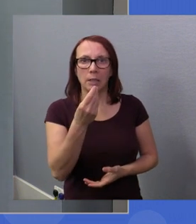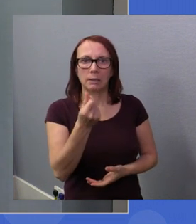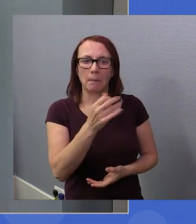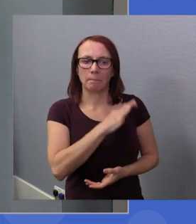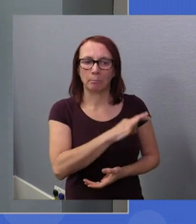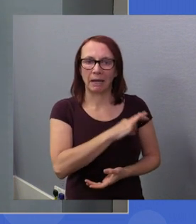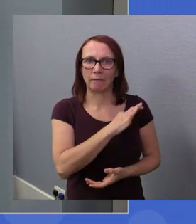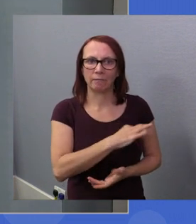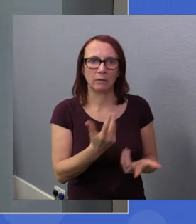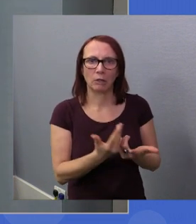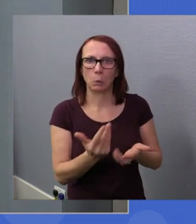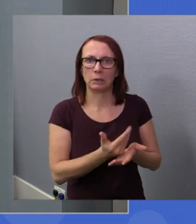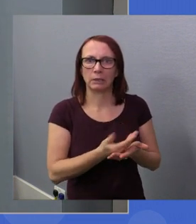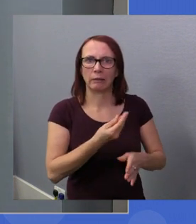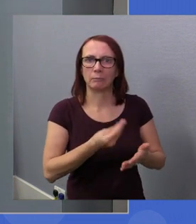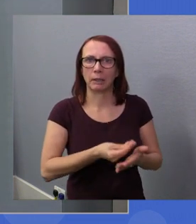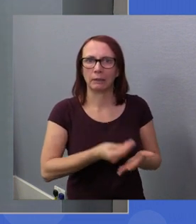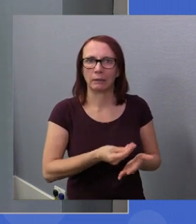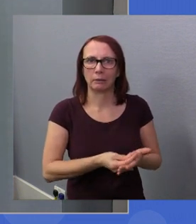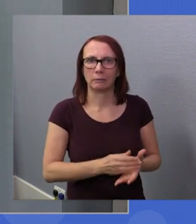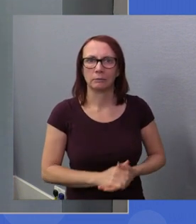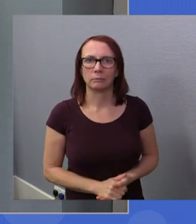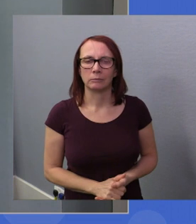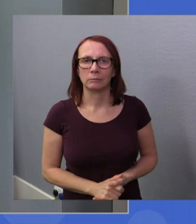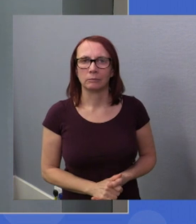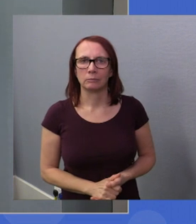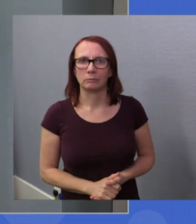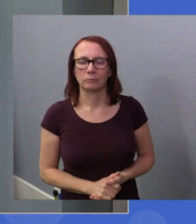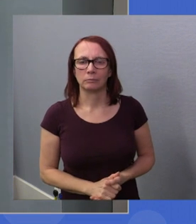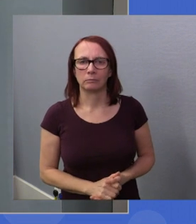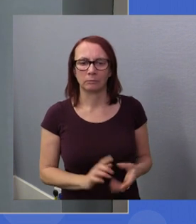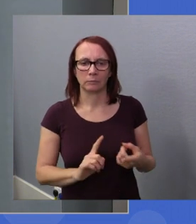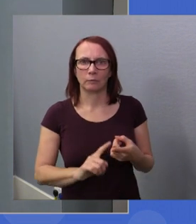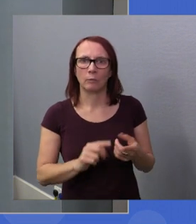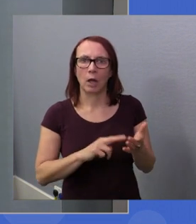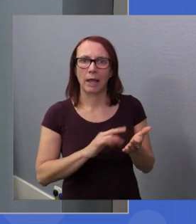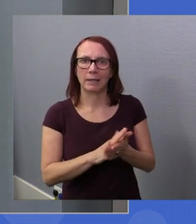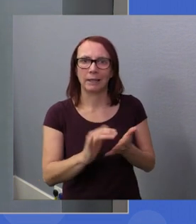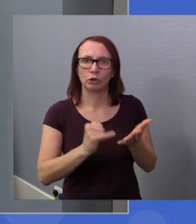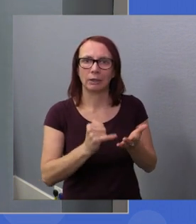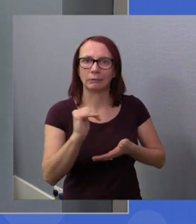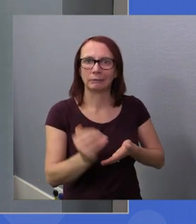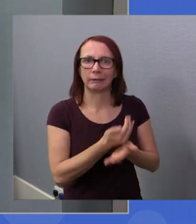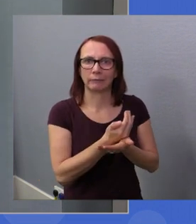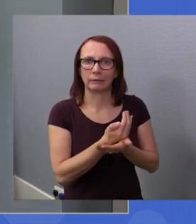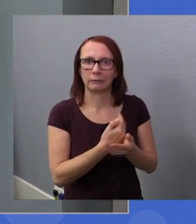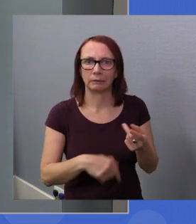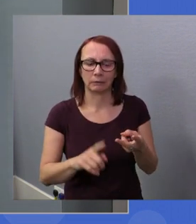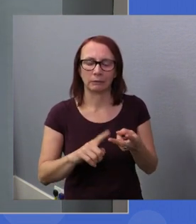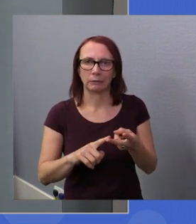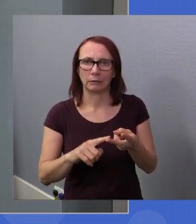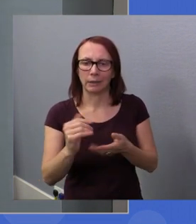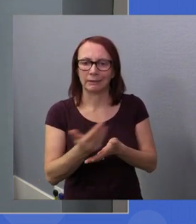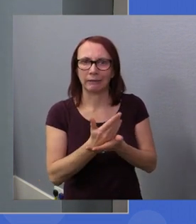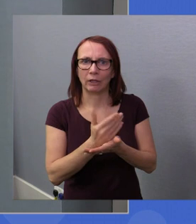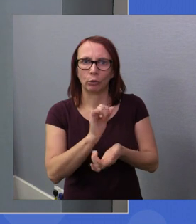savings across other sectors as well. So, the first one would be savings in the NHS. The second one would be savings